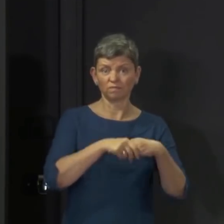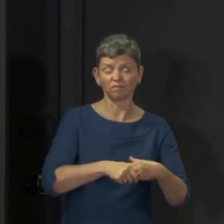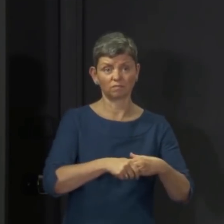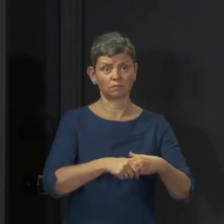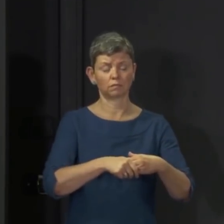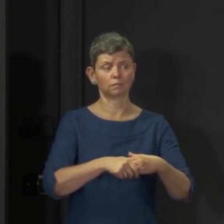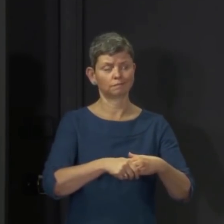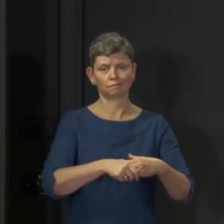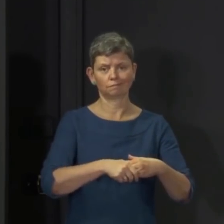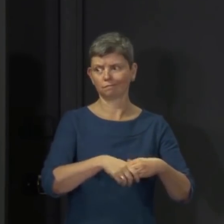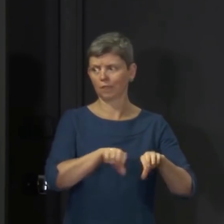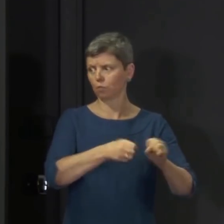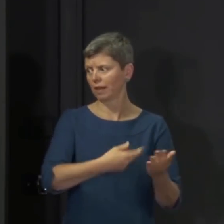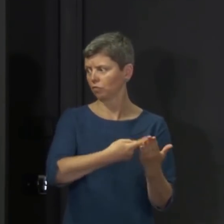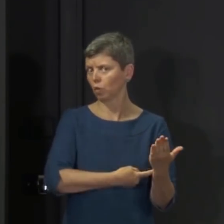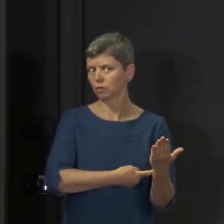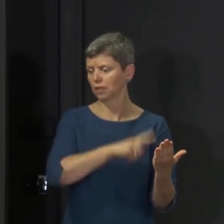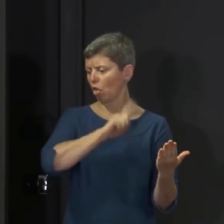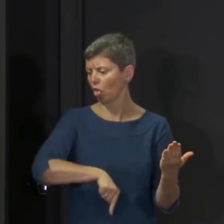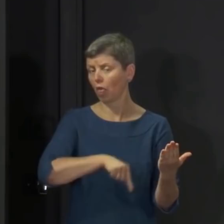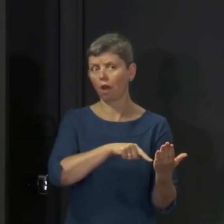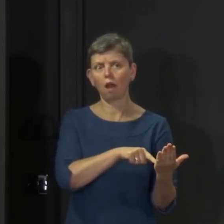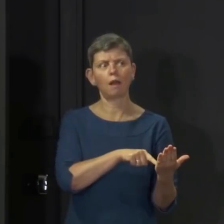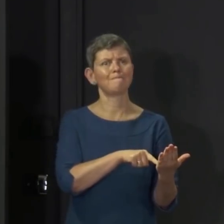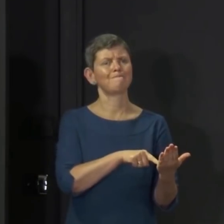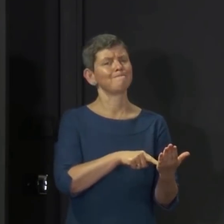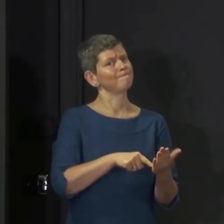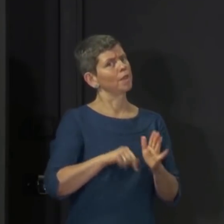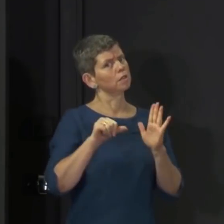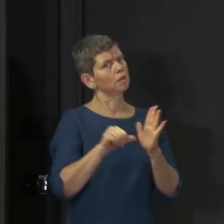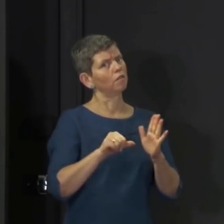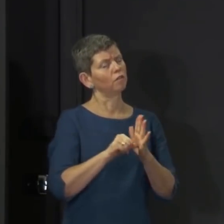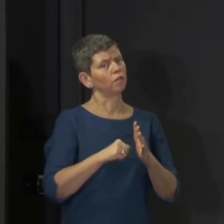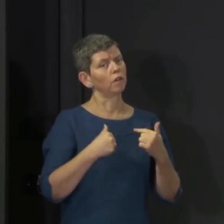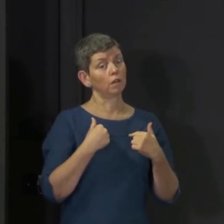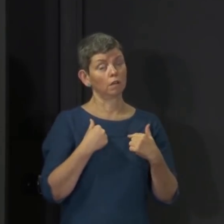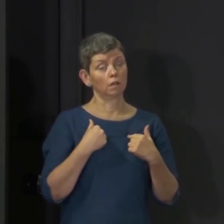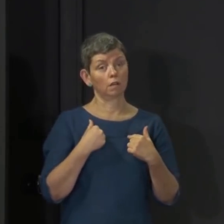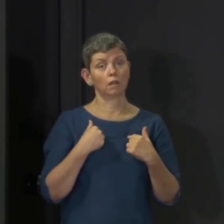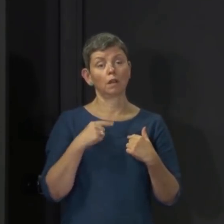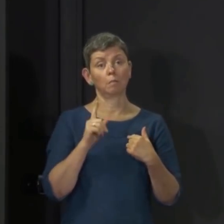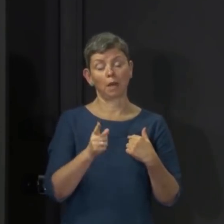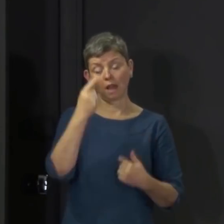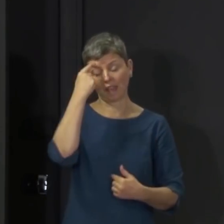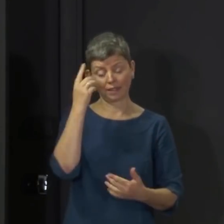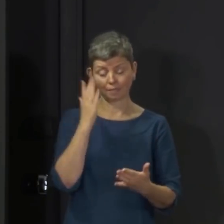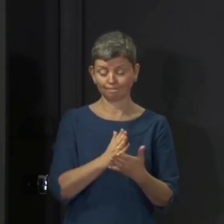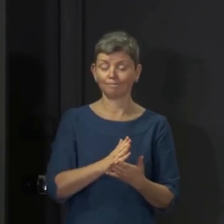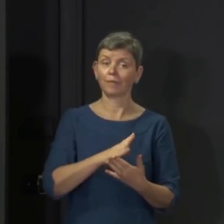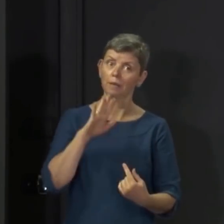And in these abnormal times, when everybody has been asked to do difficult things, I think that is more important than ever.